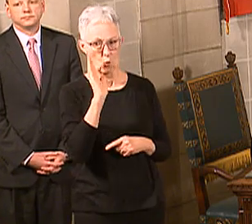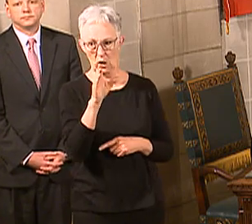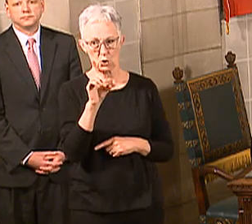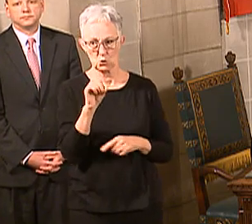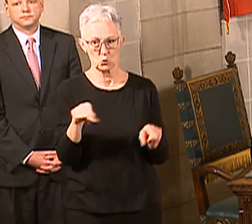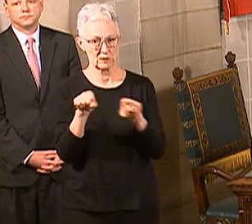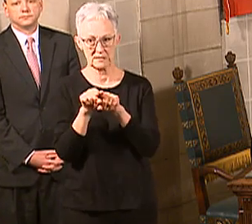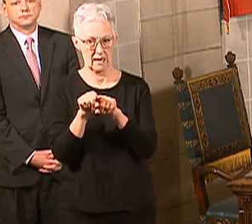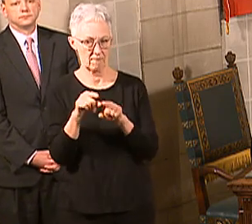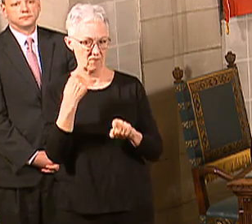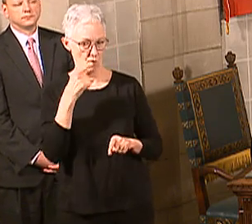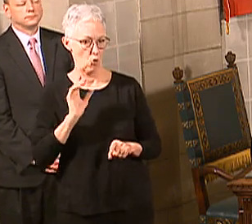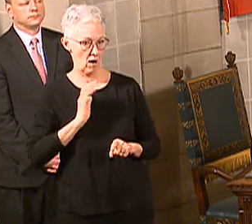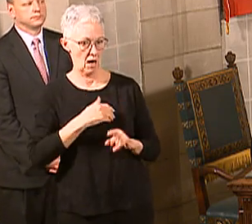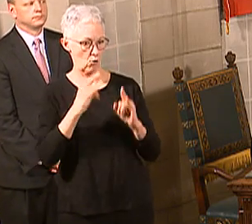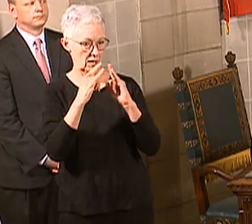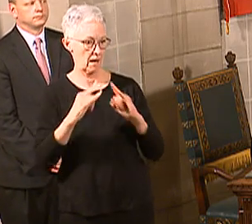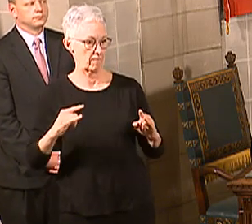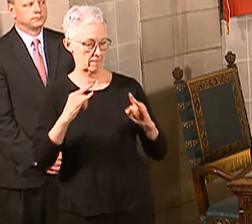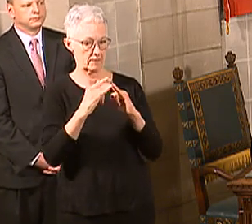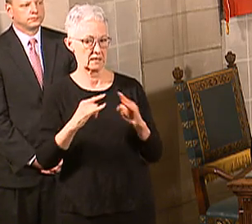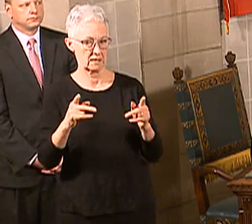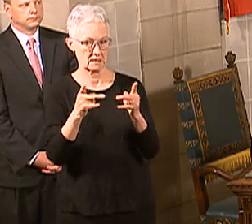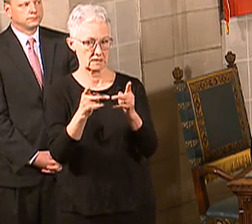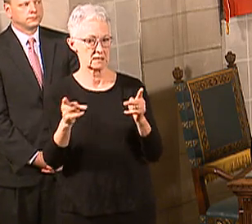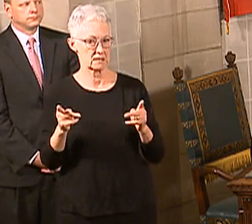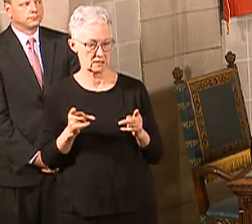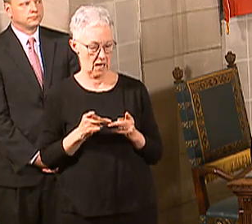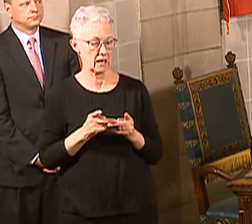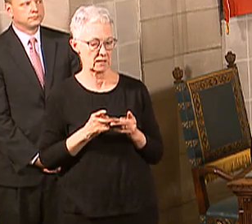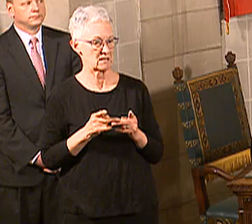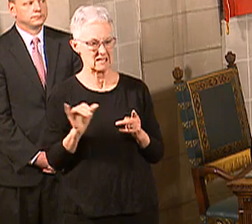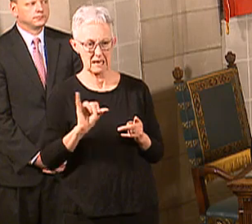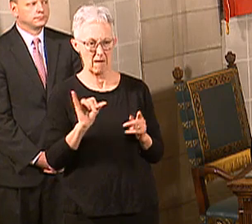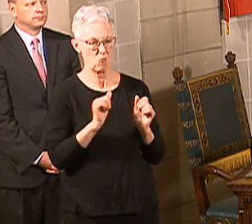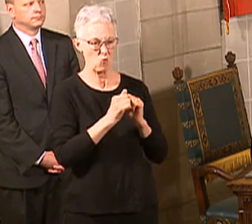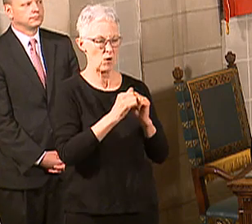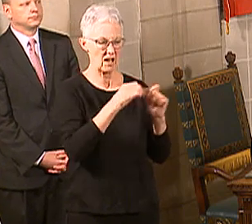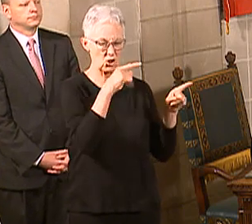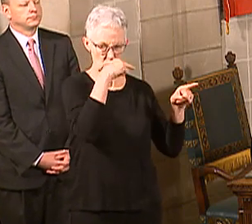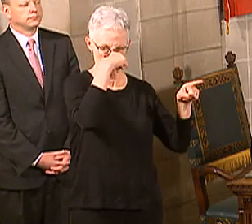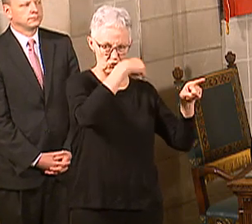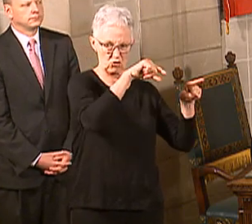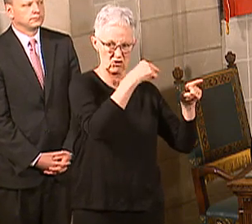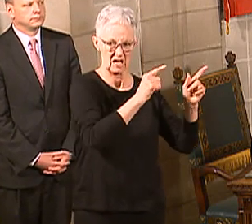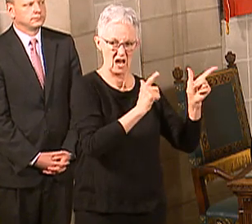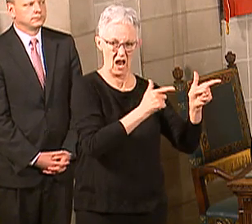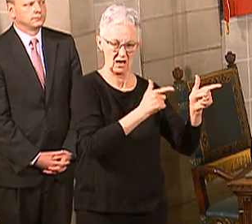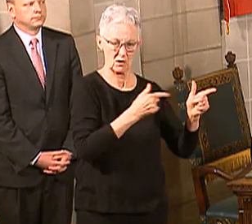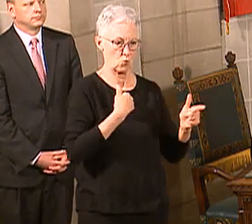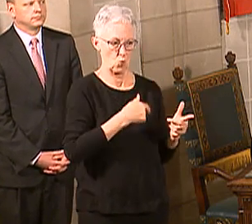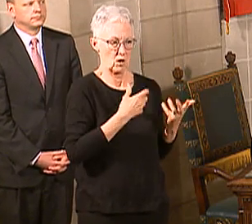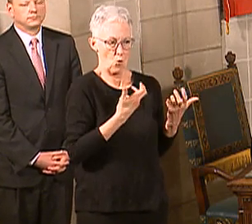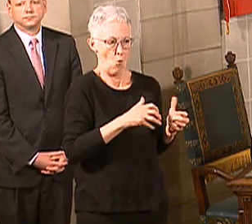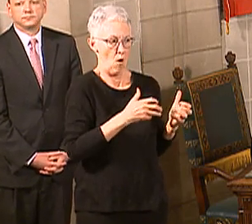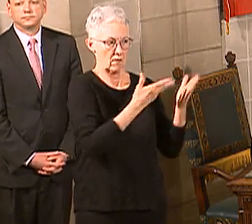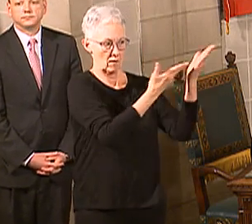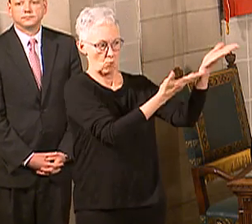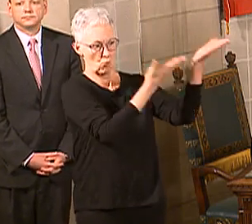regard to our campsites and so forth like we've done with turkey hunting to discourage people from coming in from out of state and bringing virus for turkey hunts.